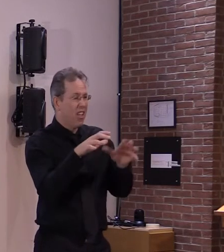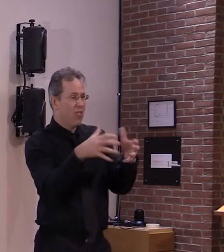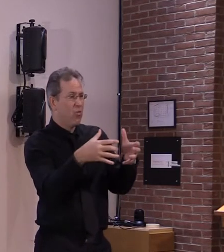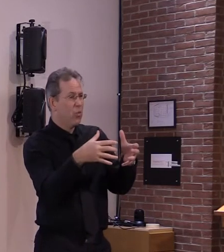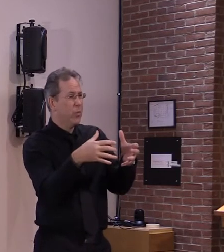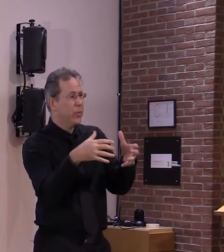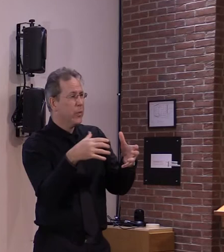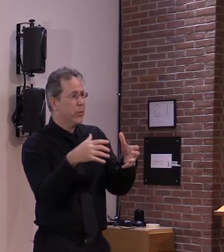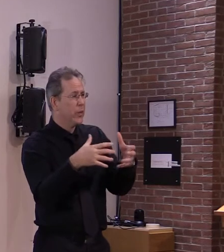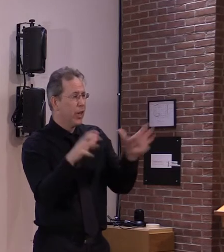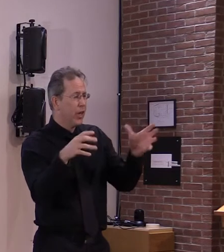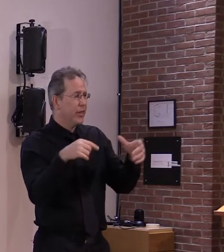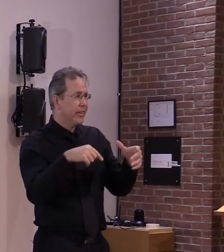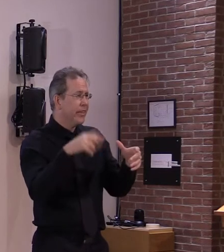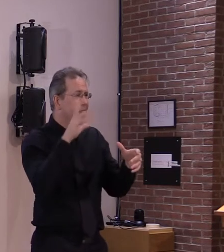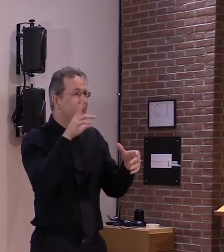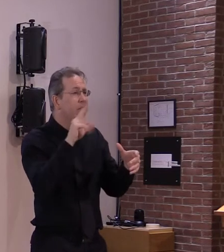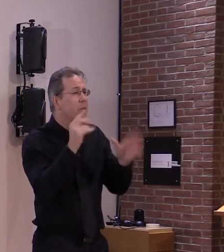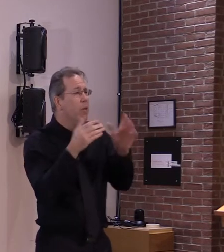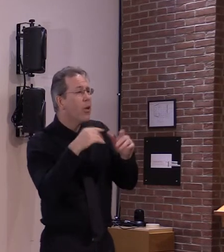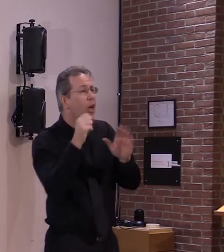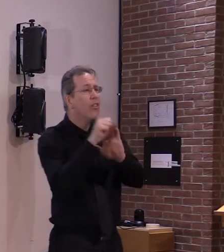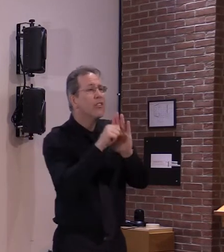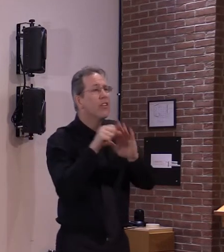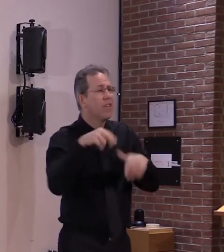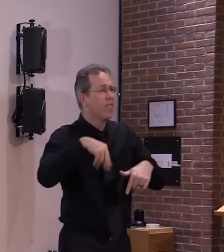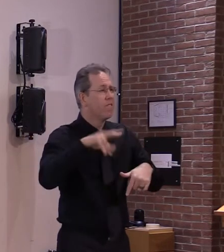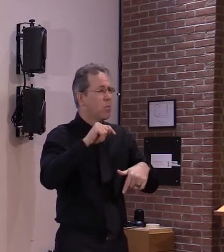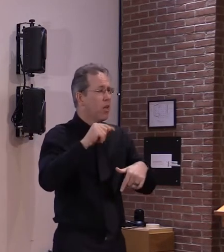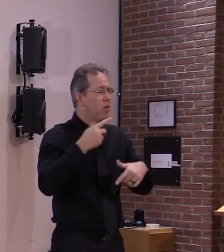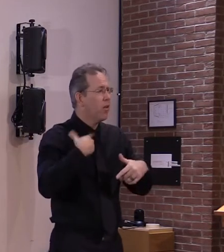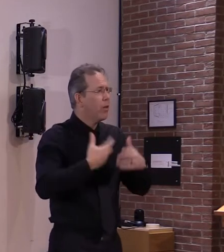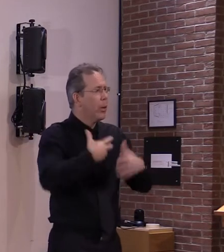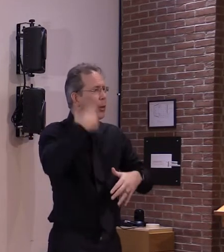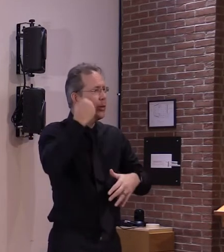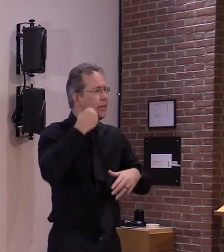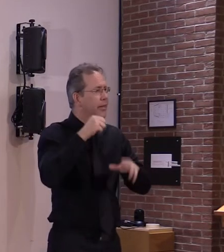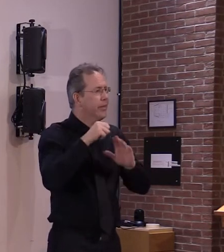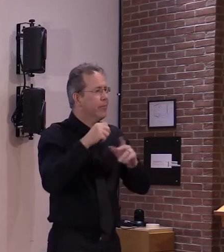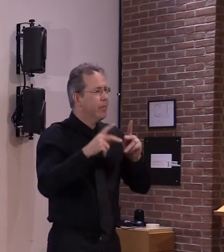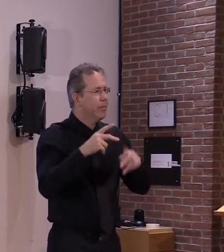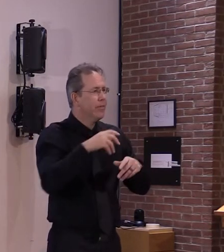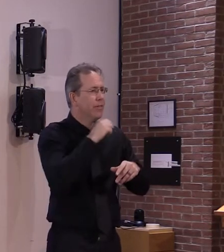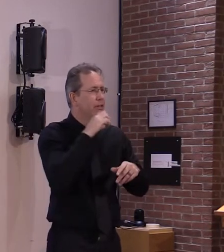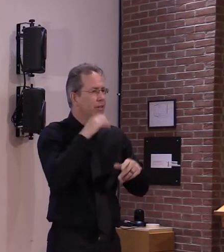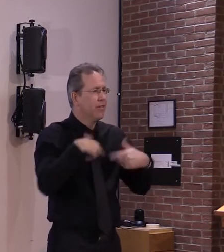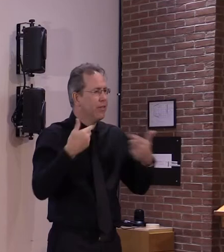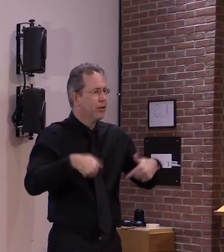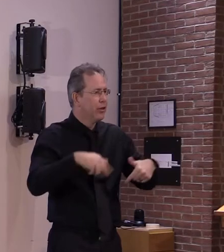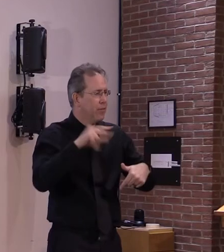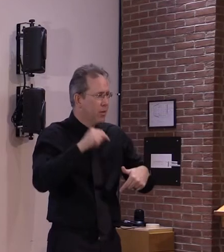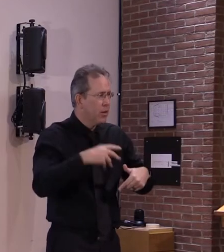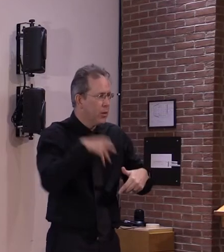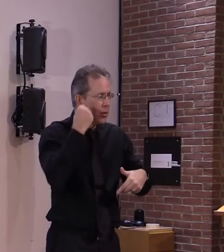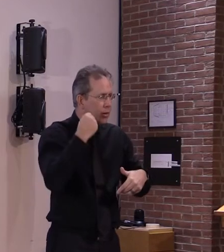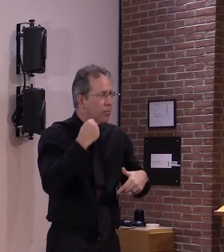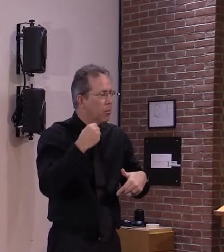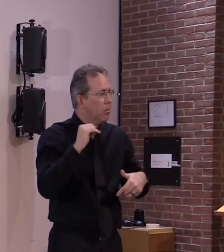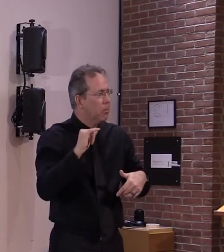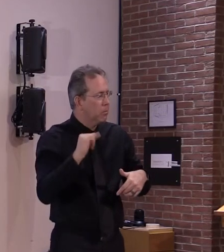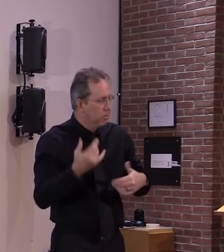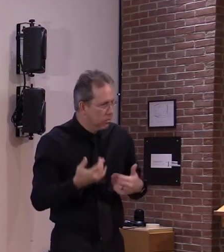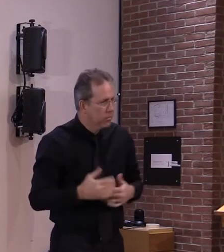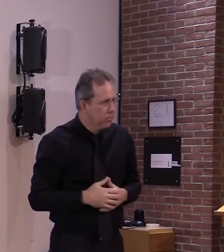state somehow we dropped down which might mean we've had the blessing of having many younger people move in